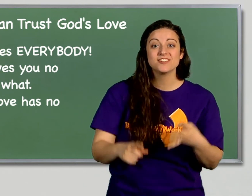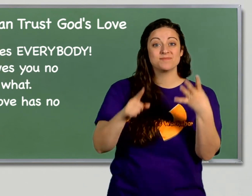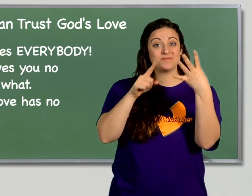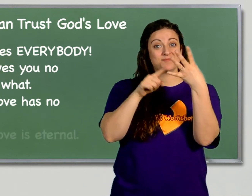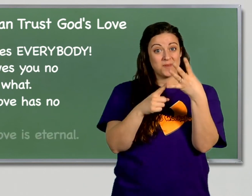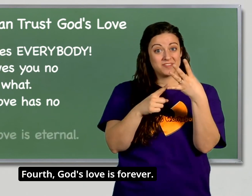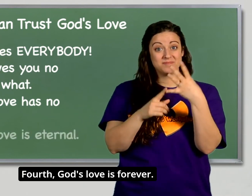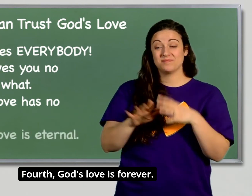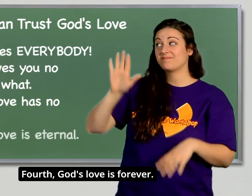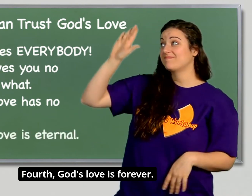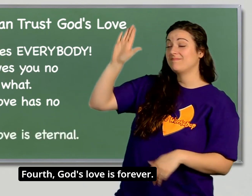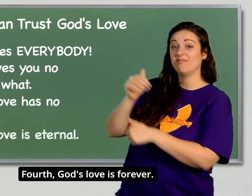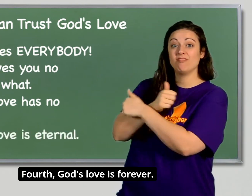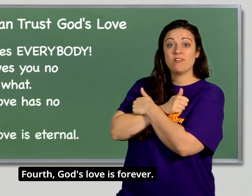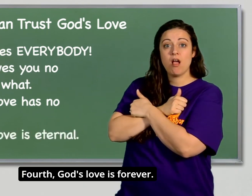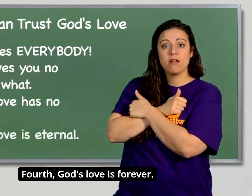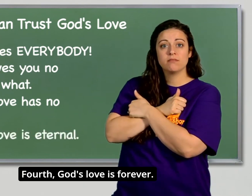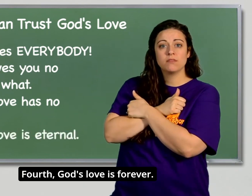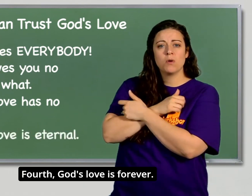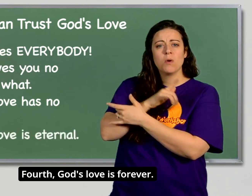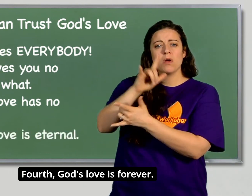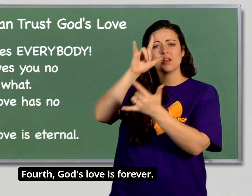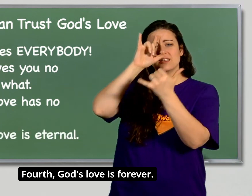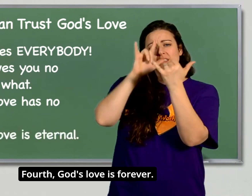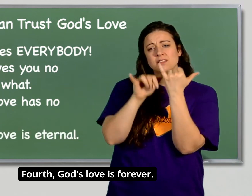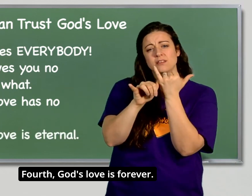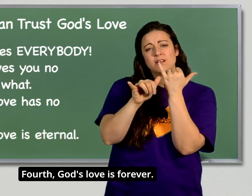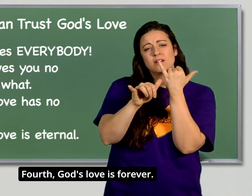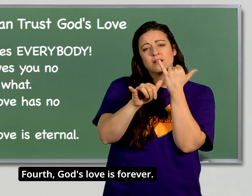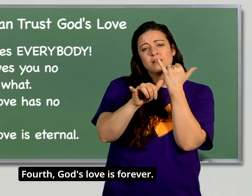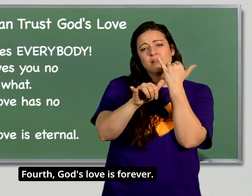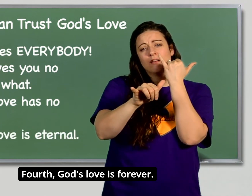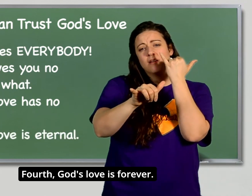Fourth, God's love Is forever